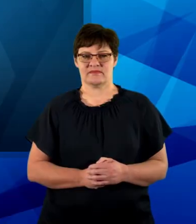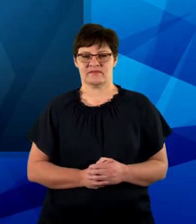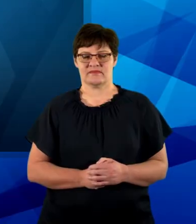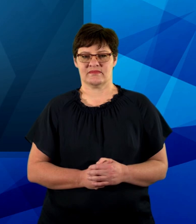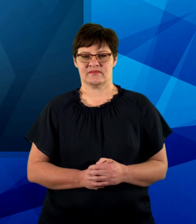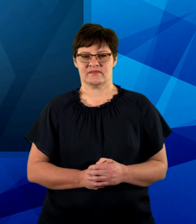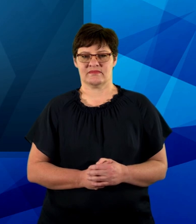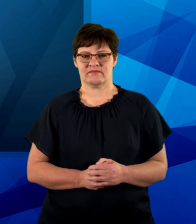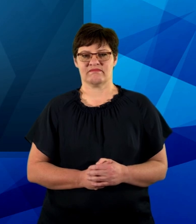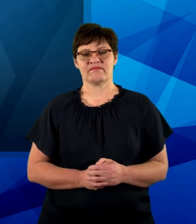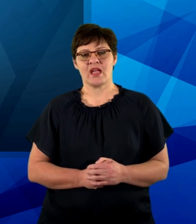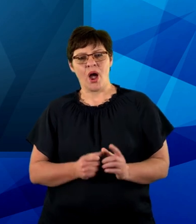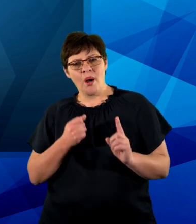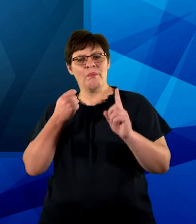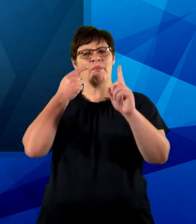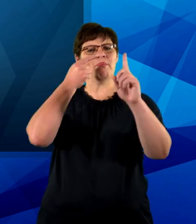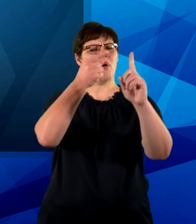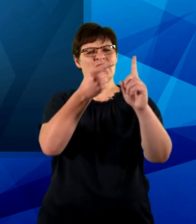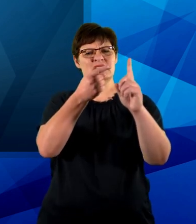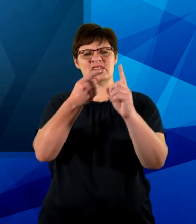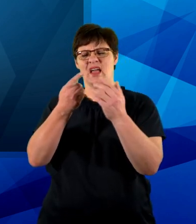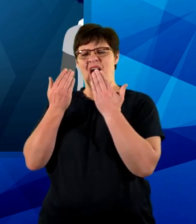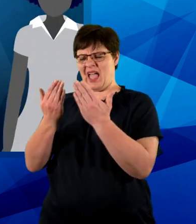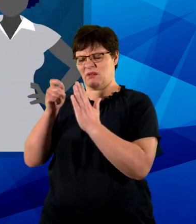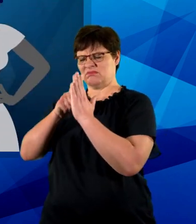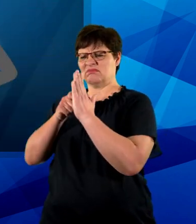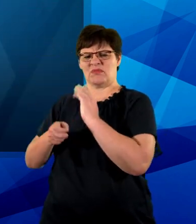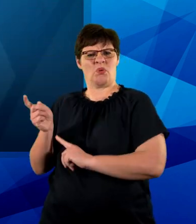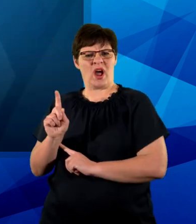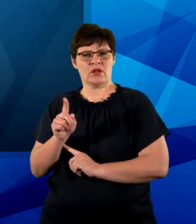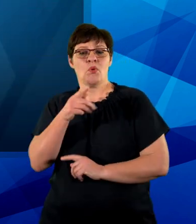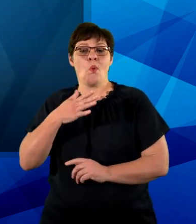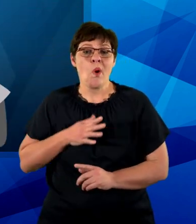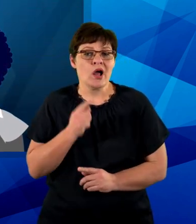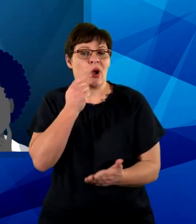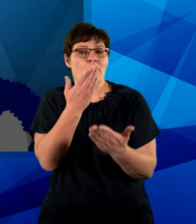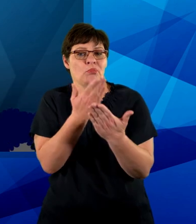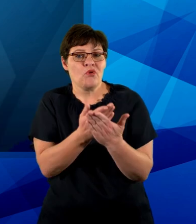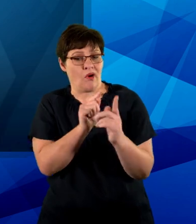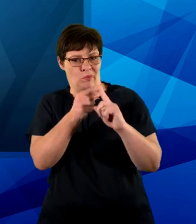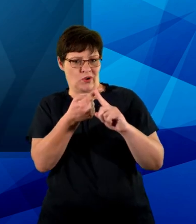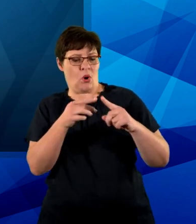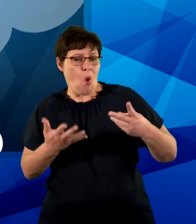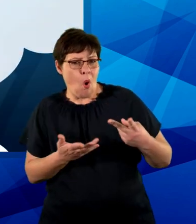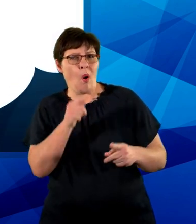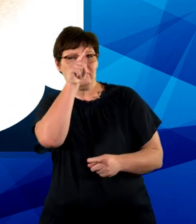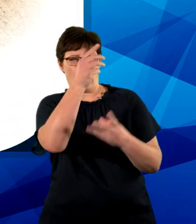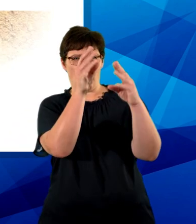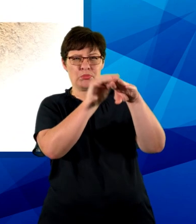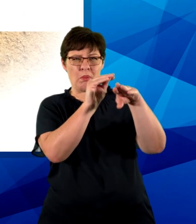Often the main purpose of an academic text is to prove a point or solve a problem by using substantiated facts.